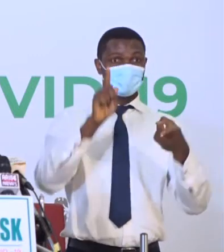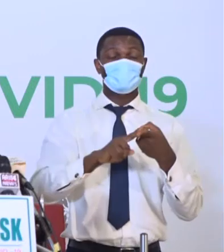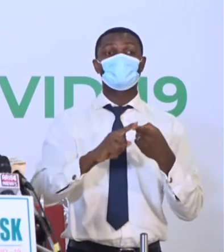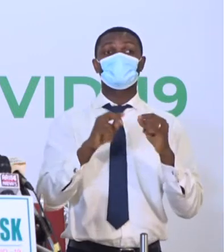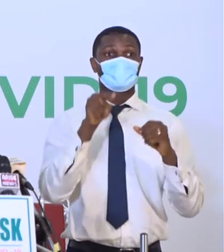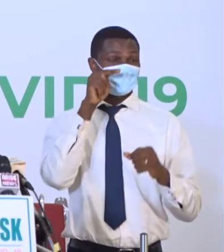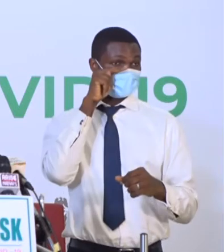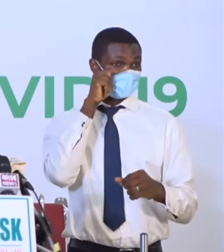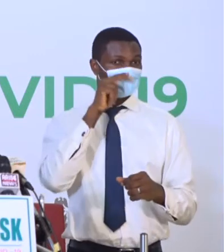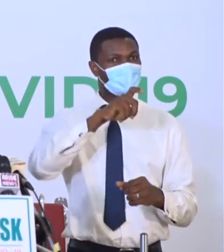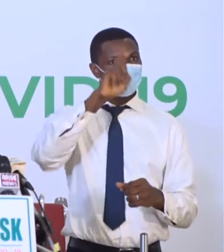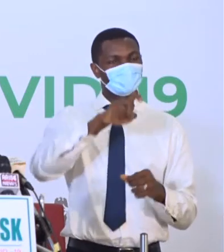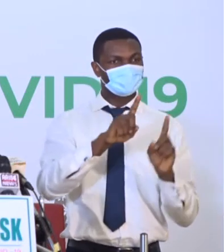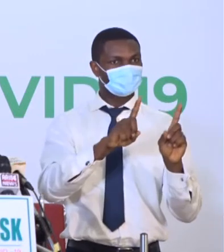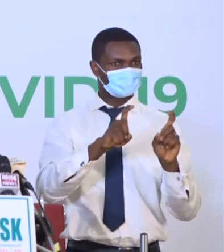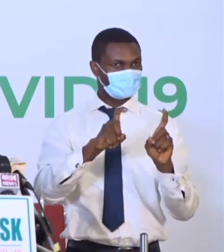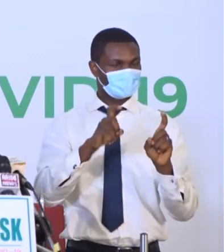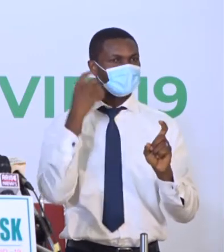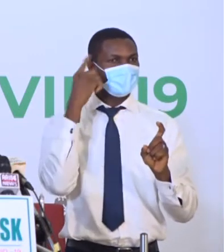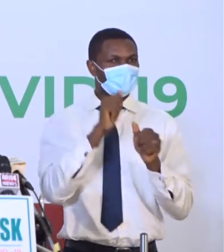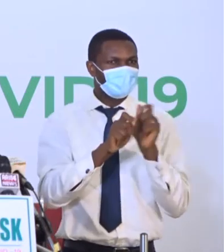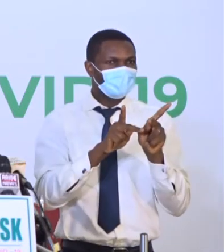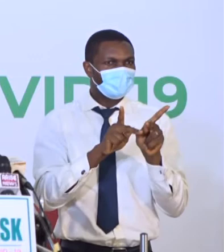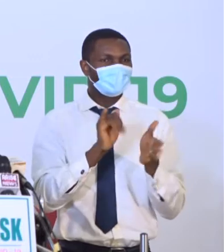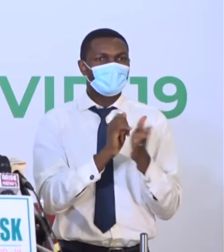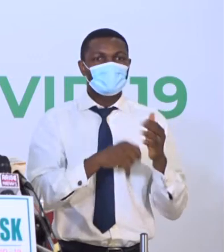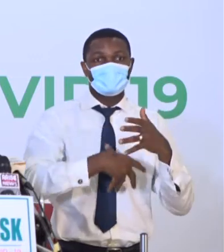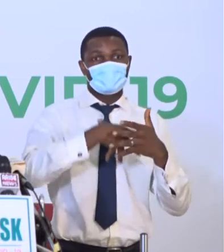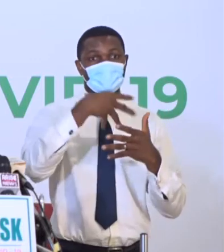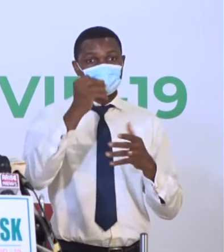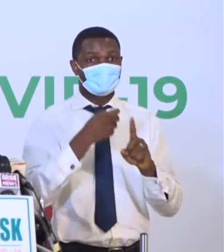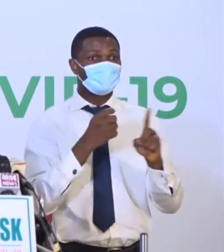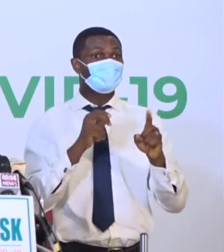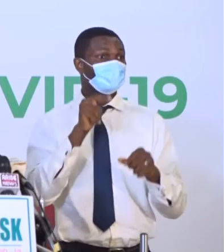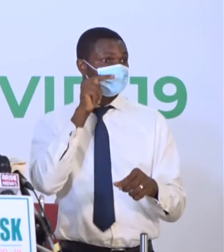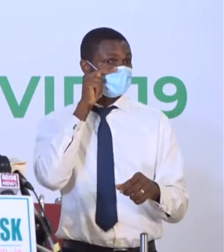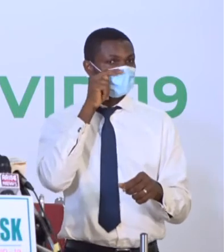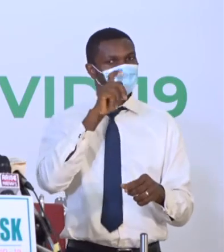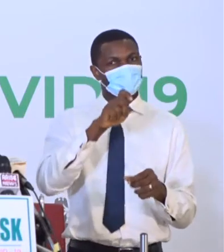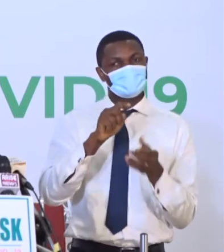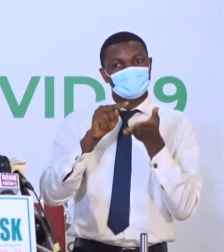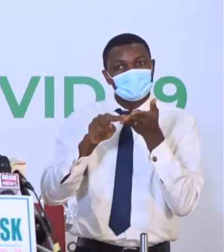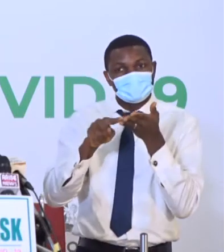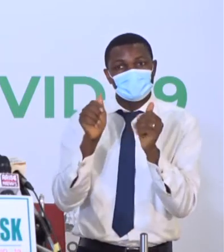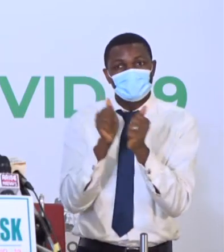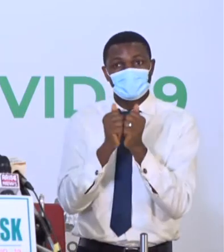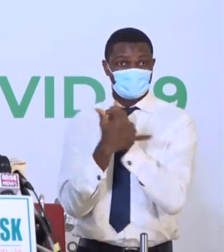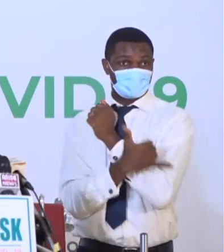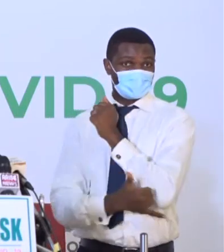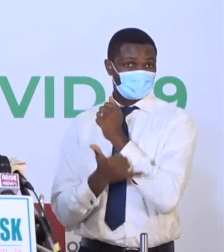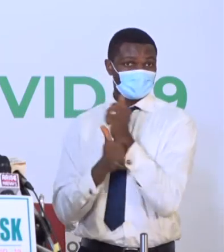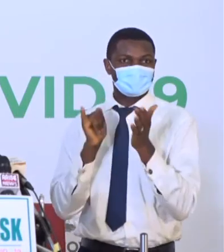leaving in Nigeria, it remains the responsibility of travellers to confirm the requirements of the country of destination